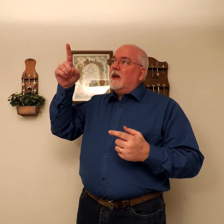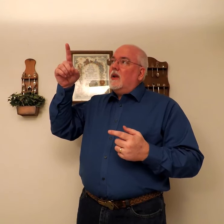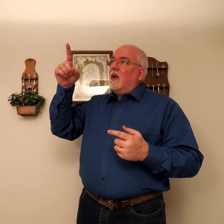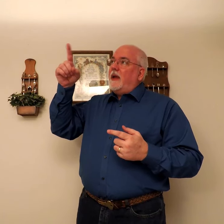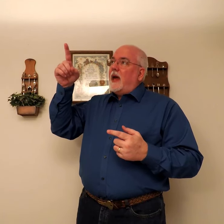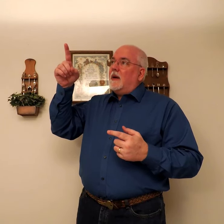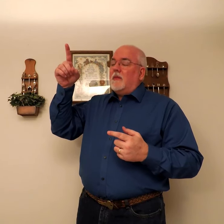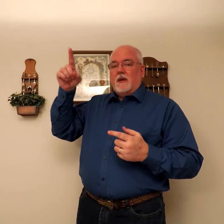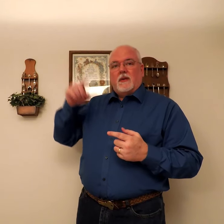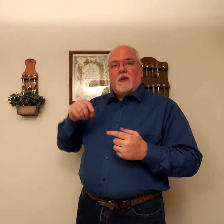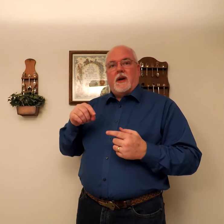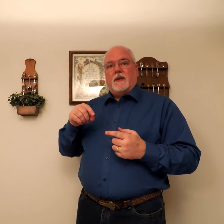Look at him. Right.